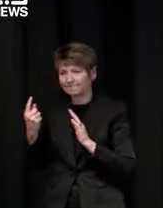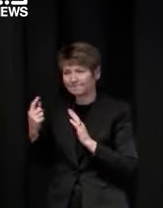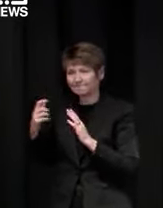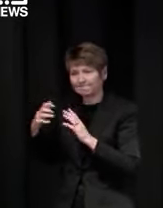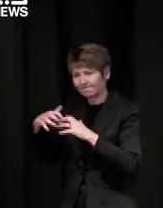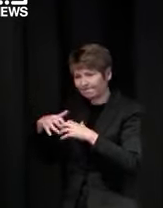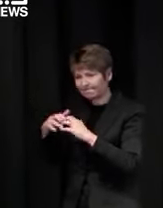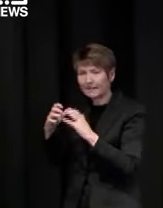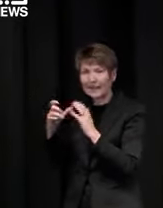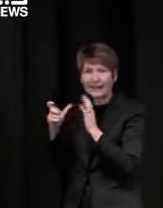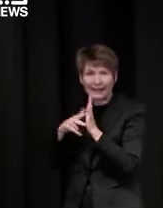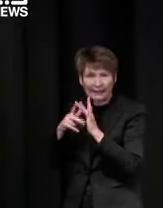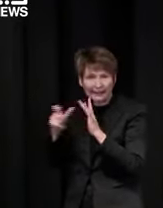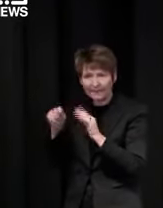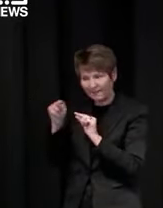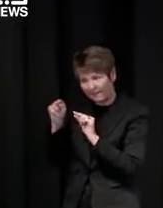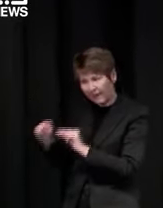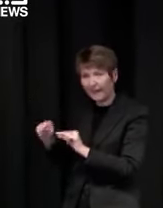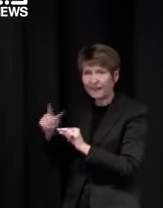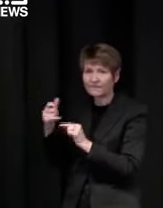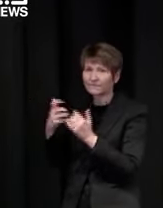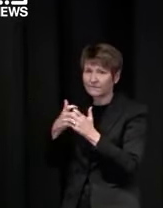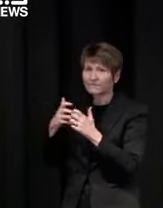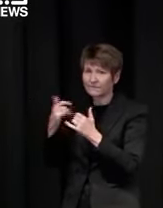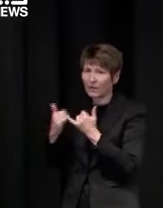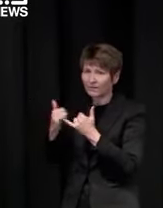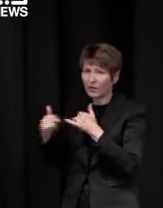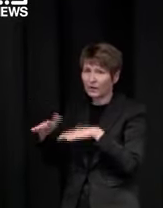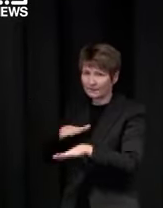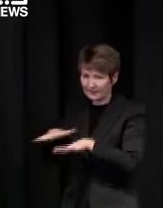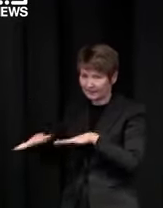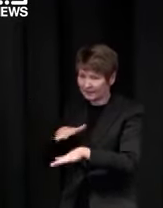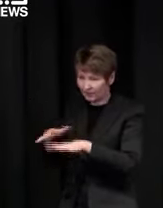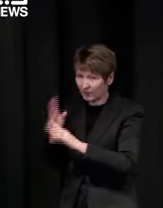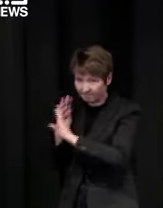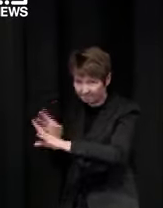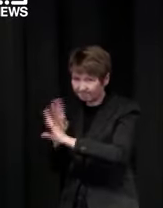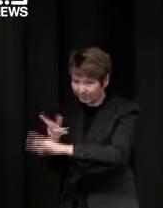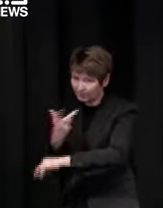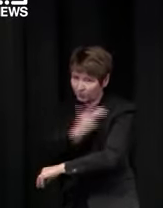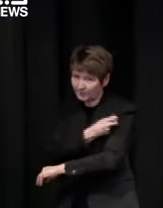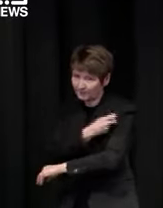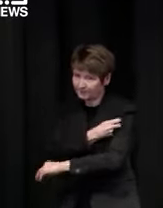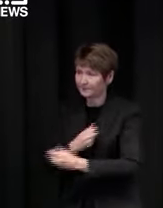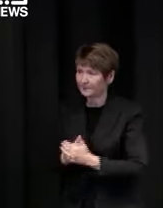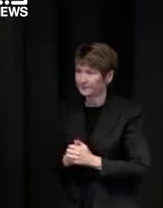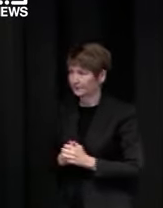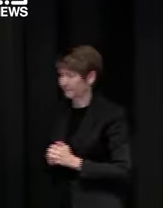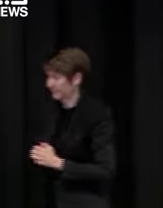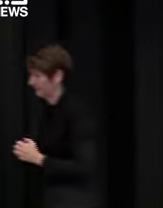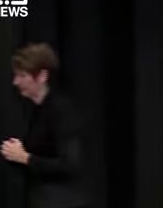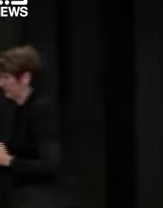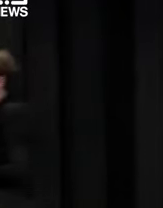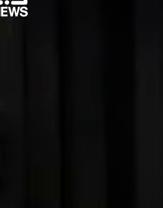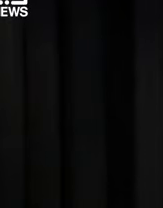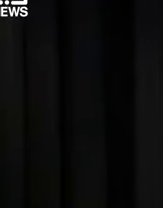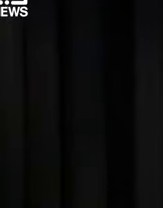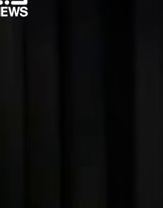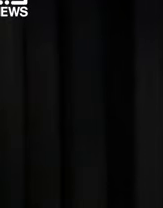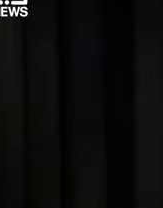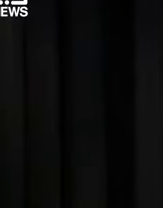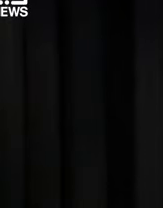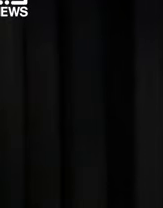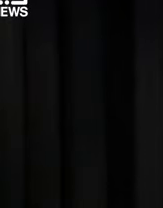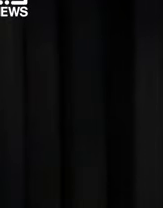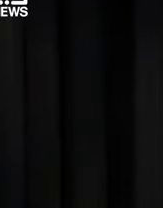very busy very very busy and just in hindsight i guess you know we need to learn lessons from this pandemic you know and